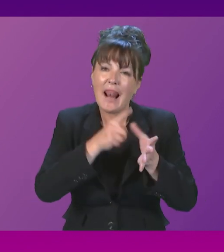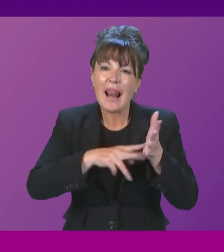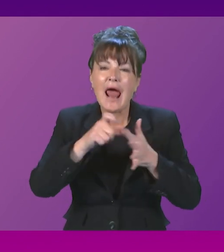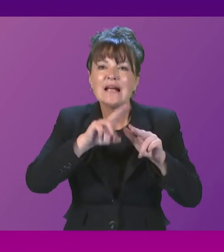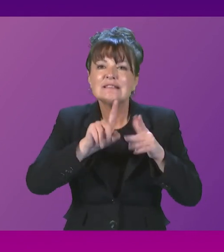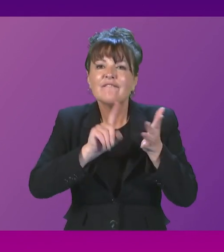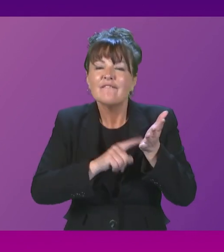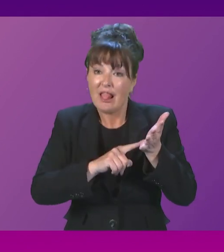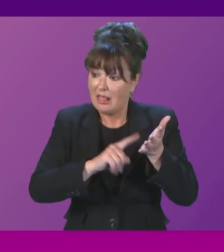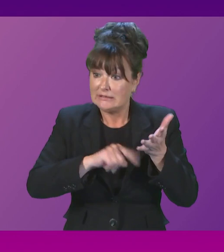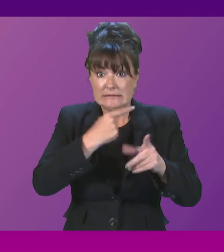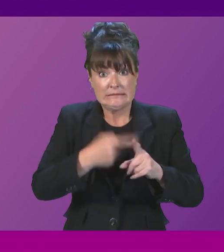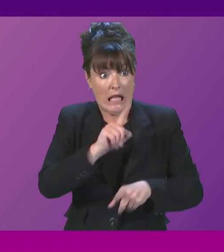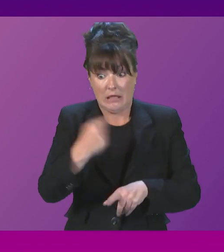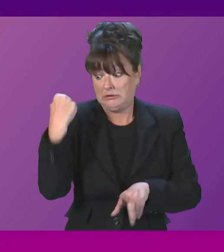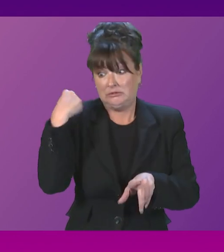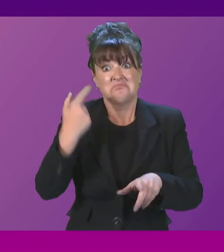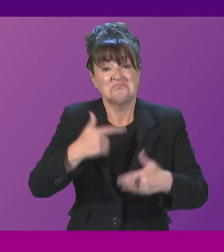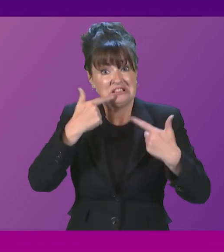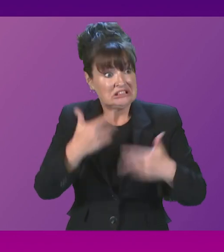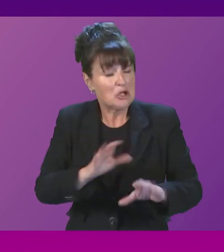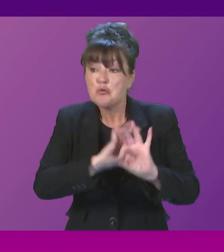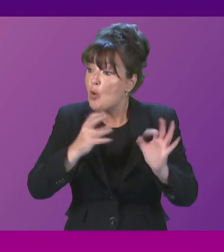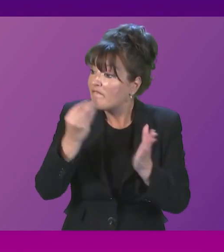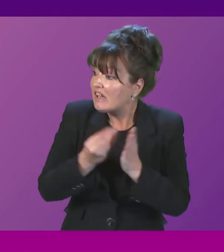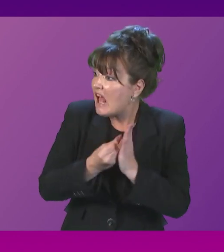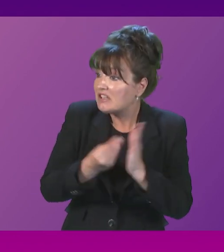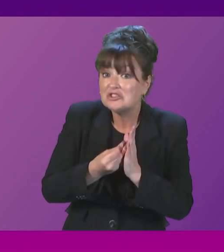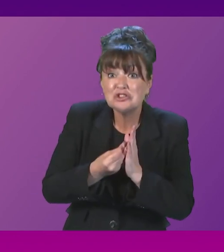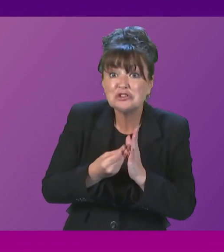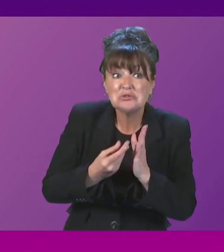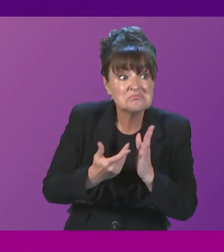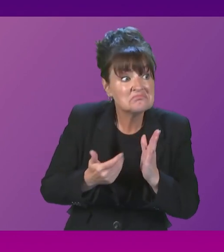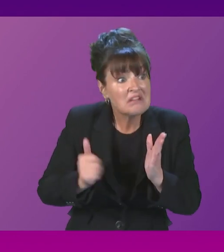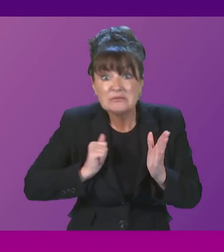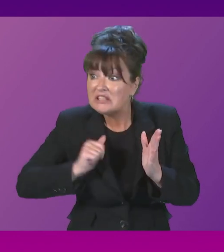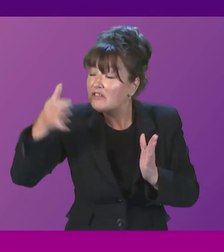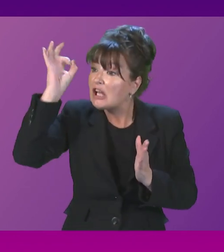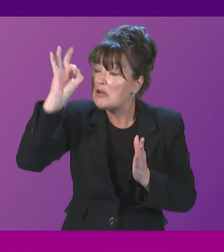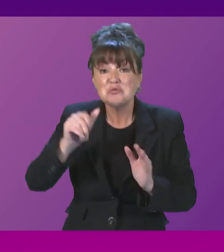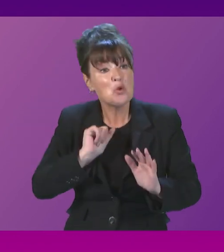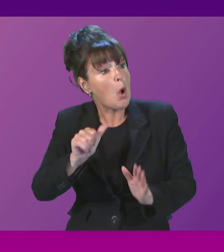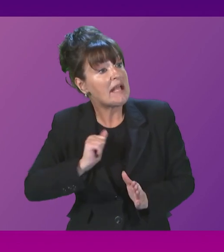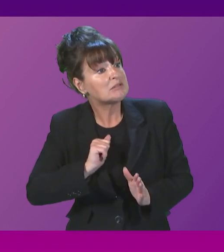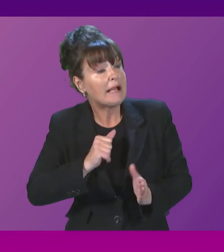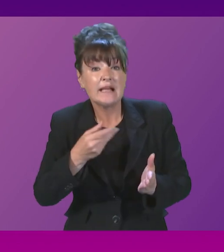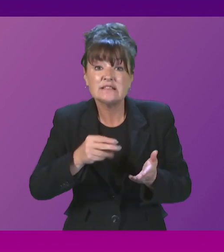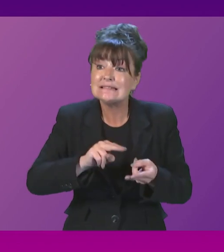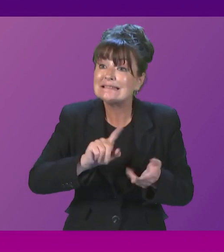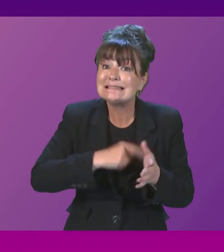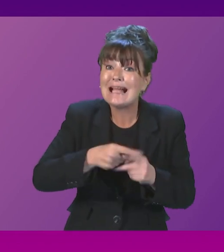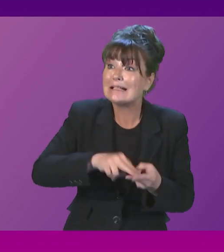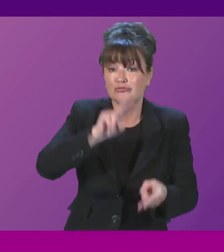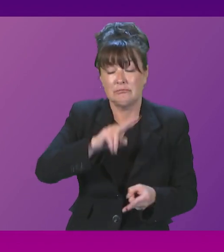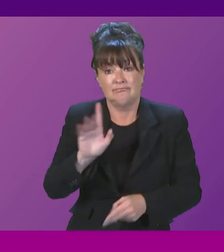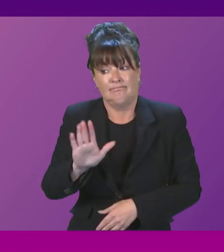advised that there was no financial implications for councils, no expected increase in tax. This appears to have been incorrect. Bar